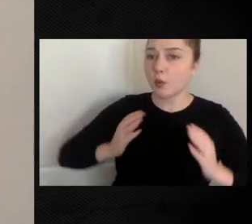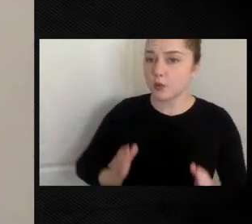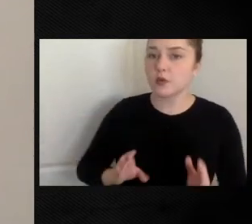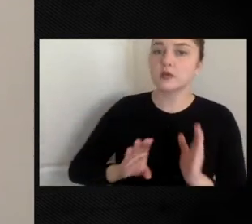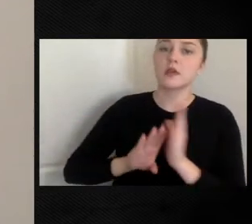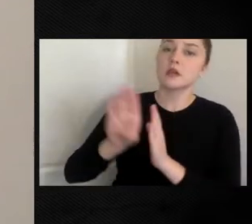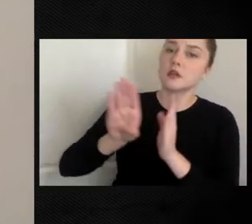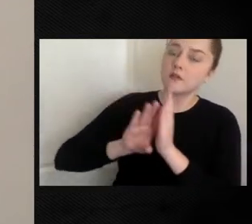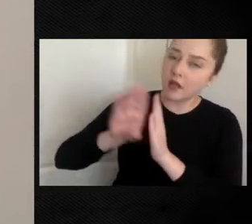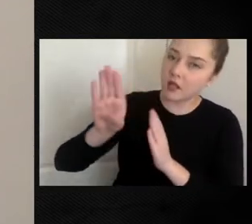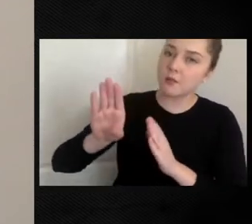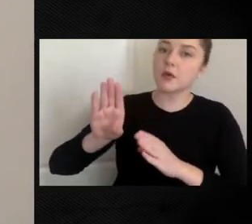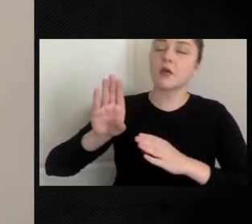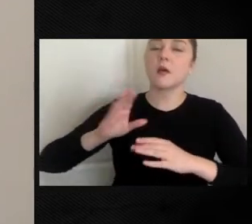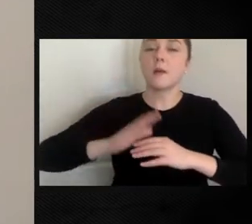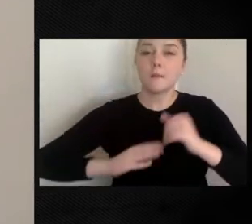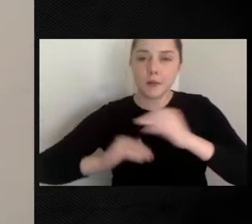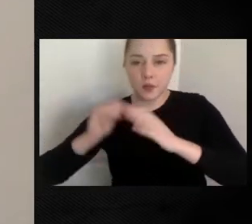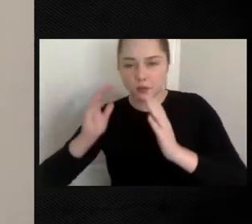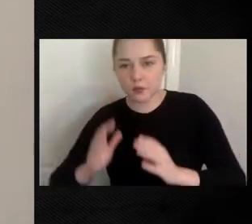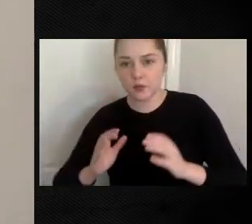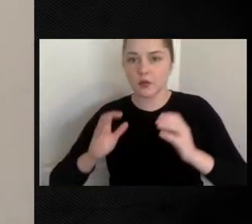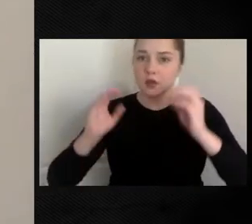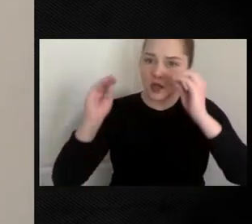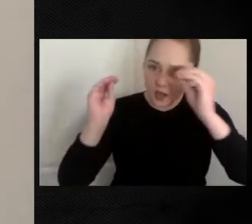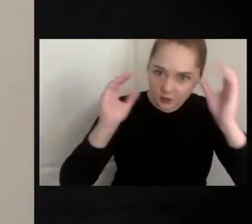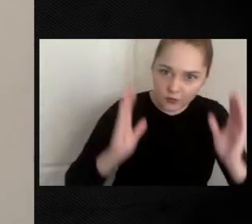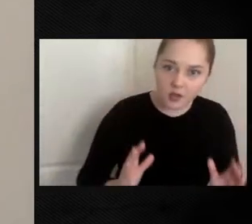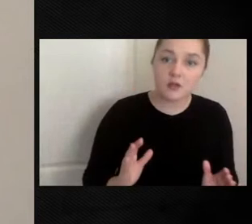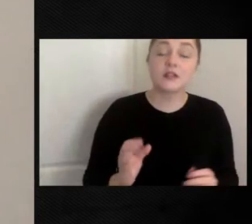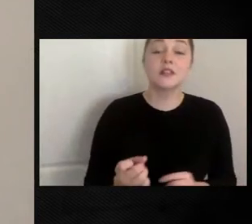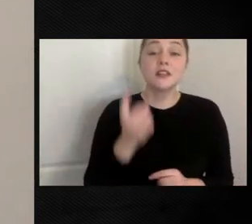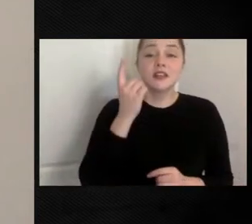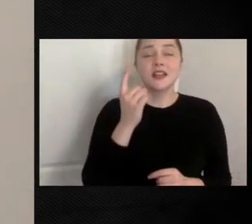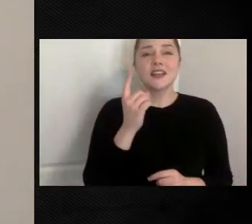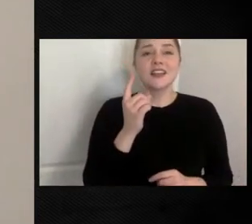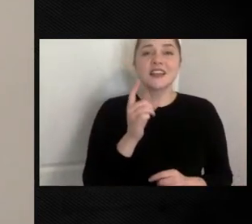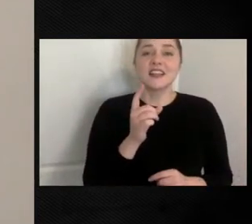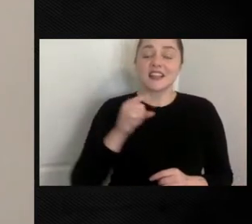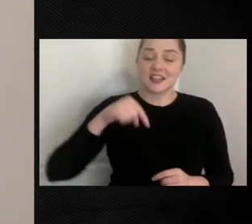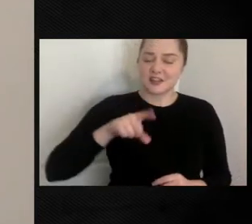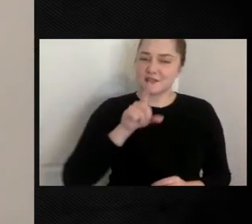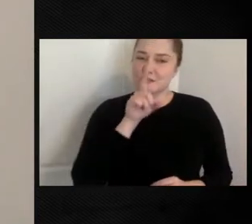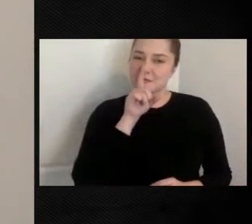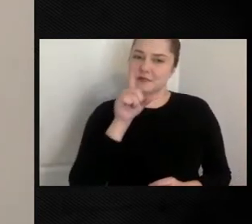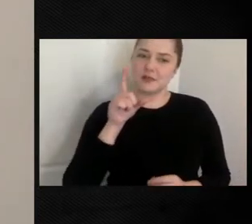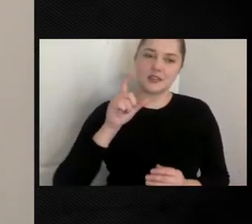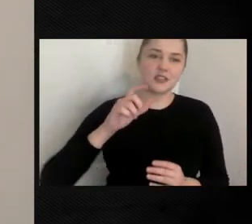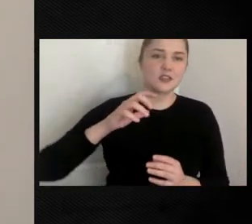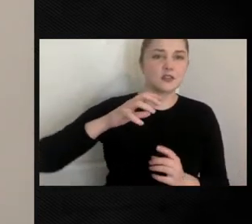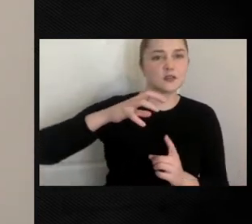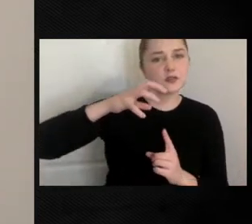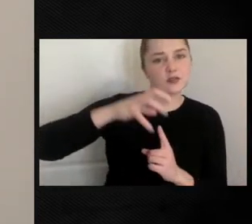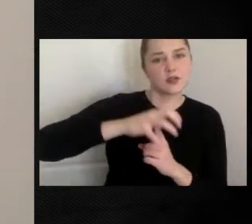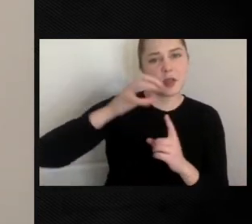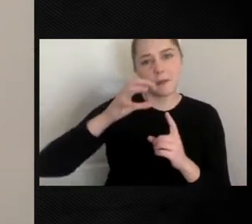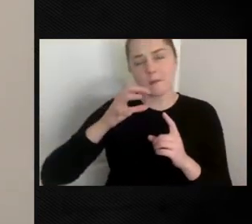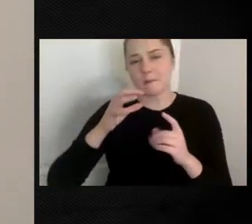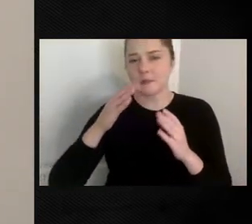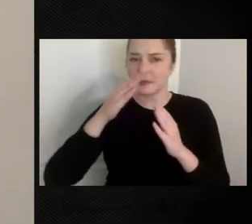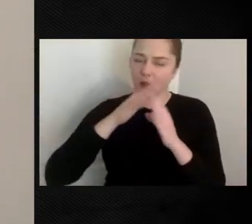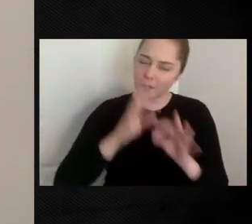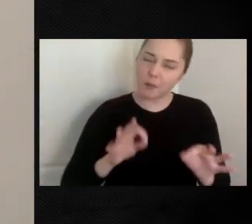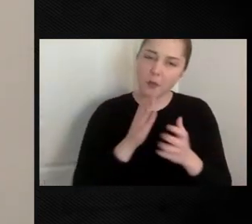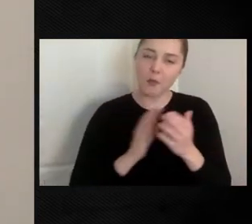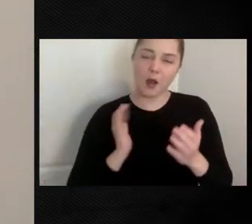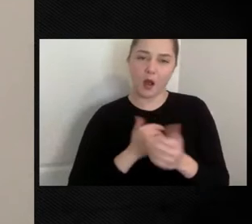realtors and educators. And so this is really the marquee part of our work. Yes,